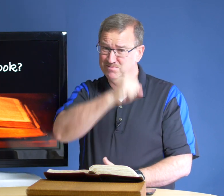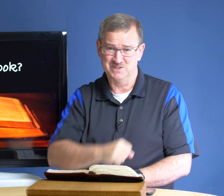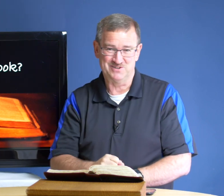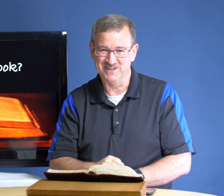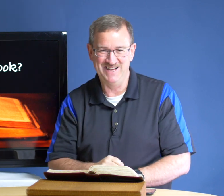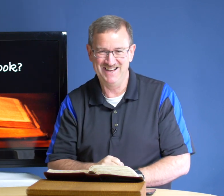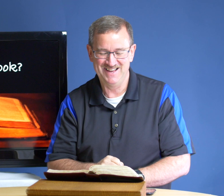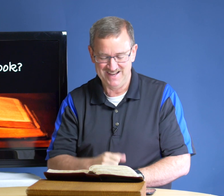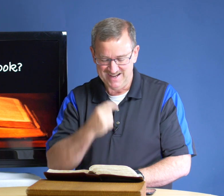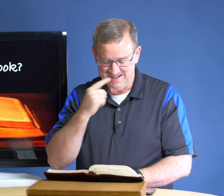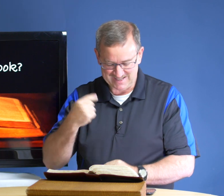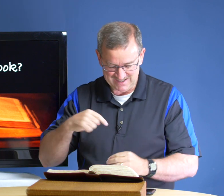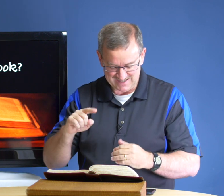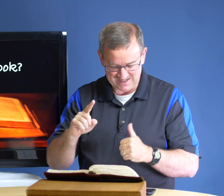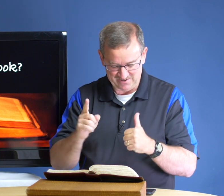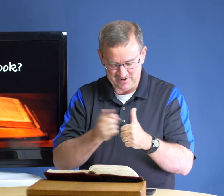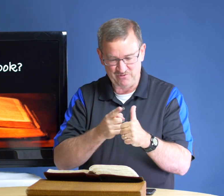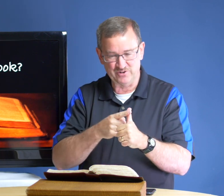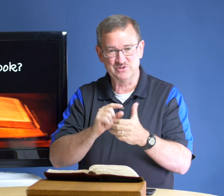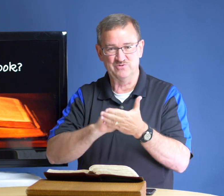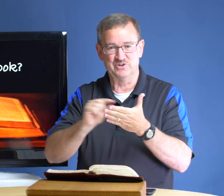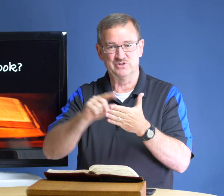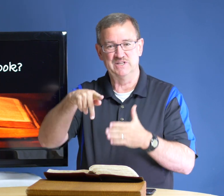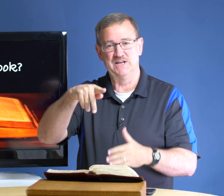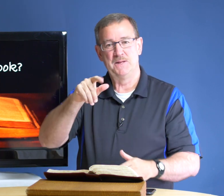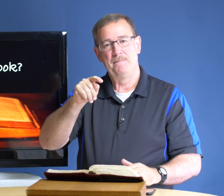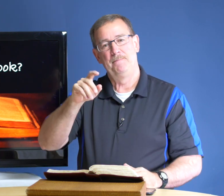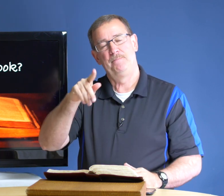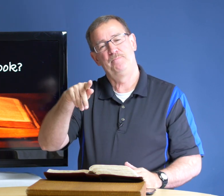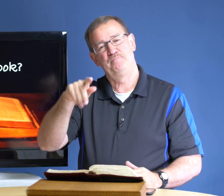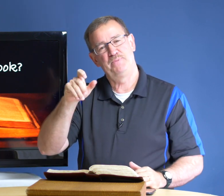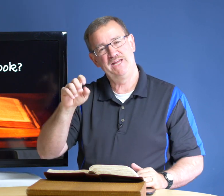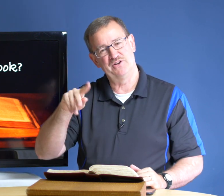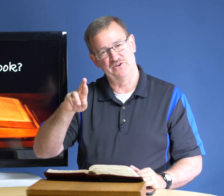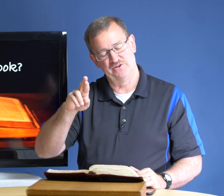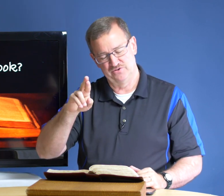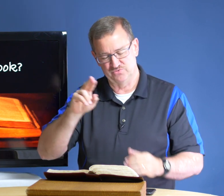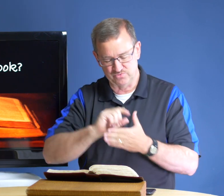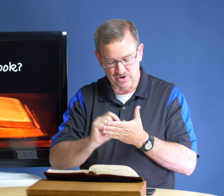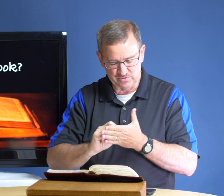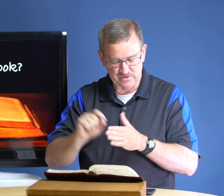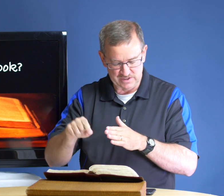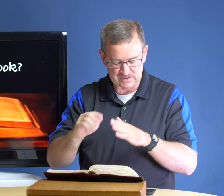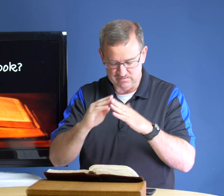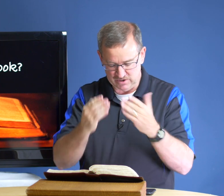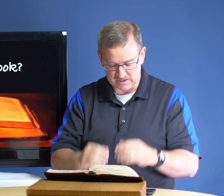a mystery it tells us in the very first verse that peter wrote this book